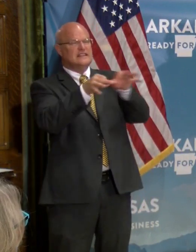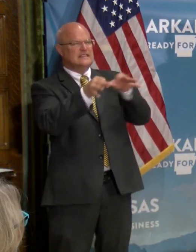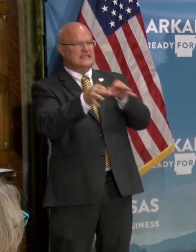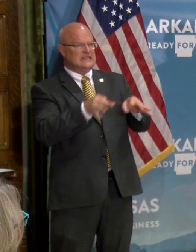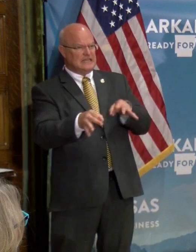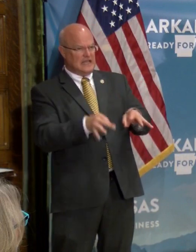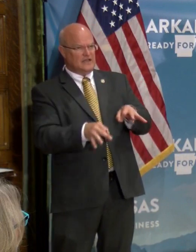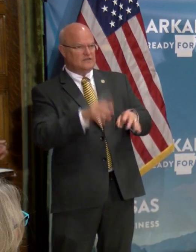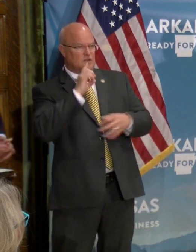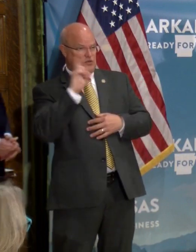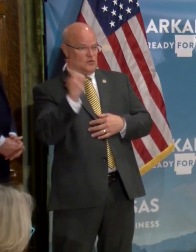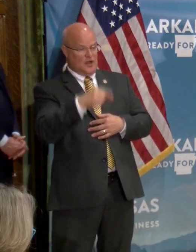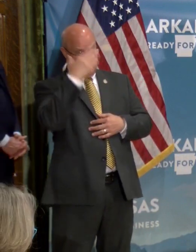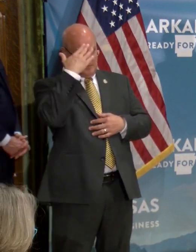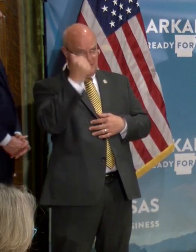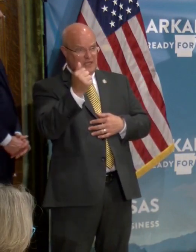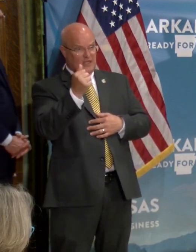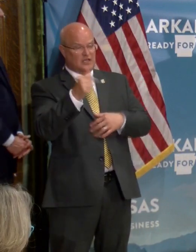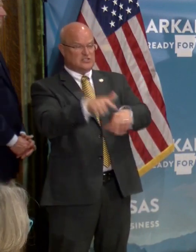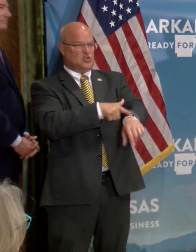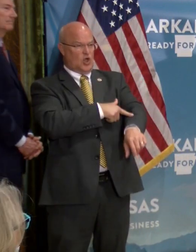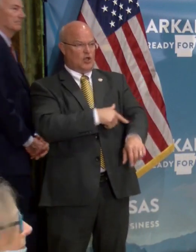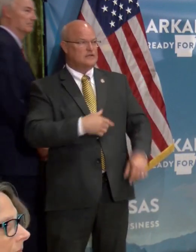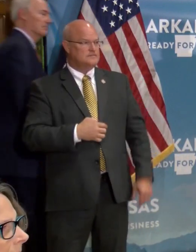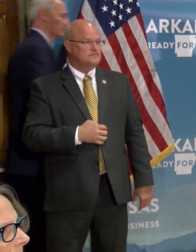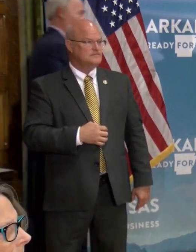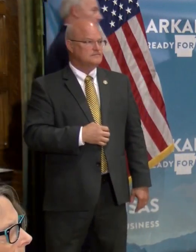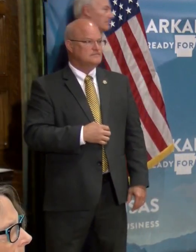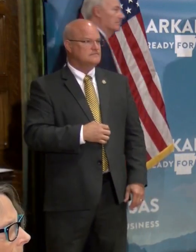of the, of the directive because it's, uh, rather long.